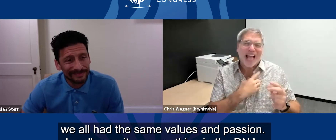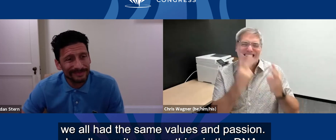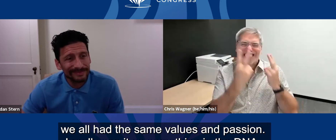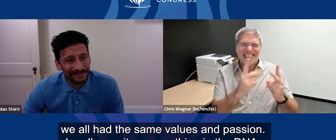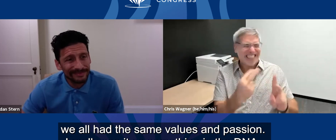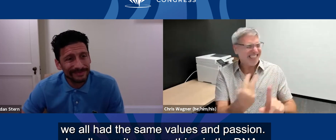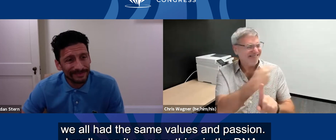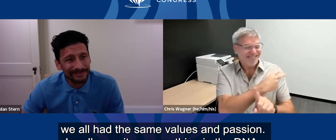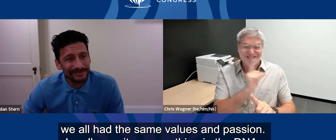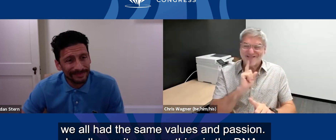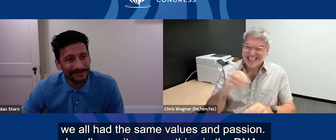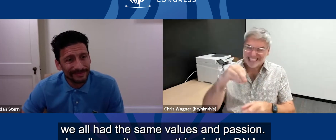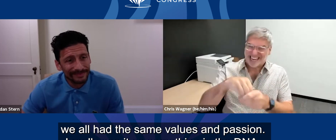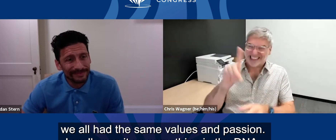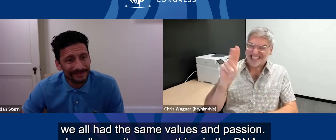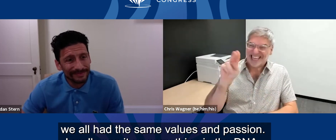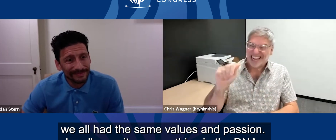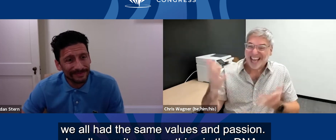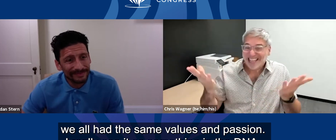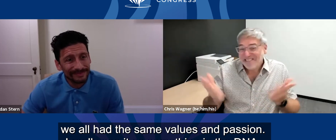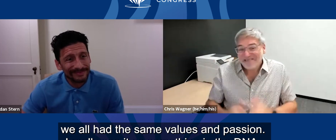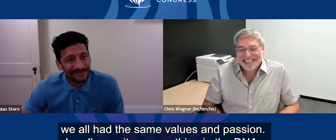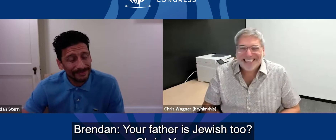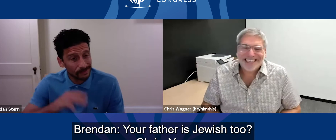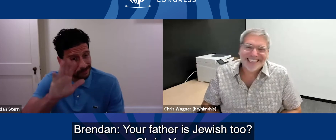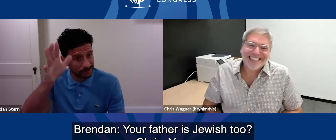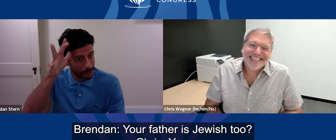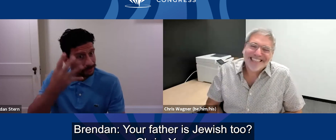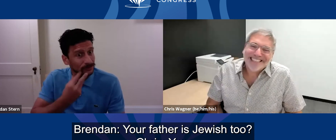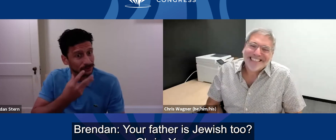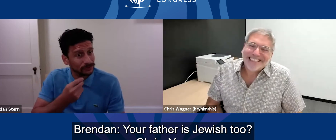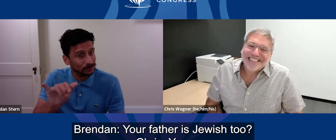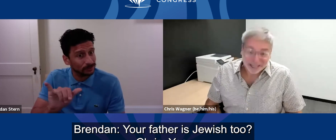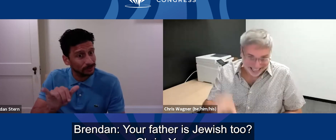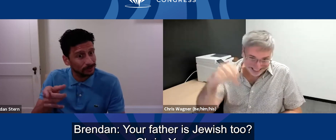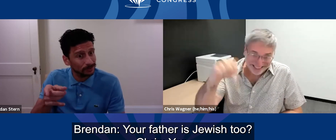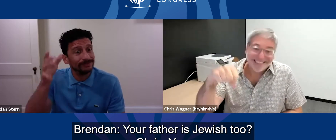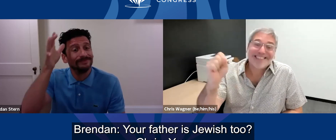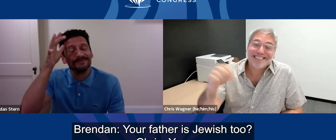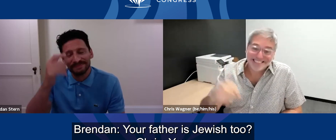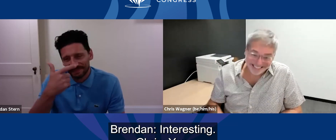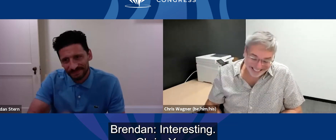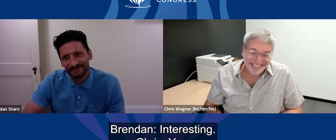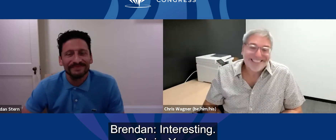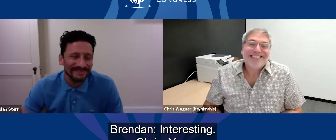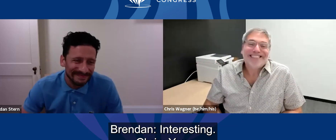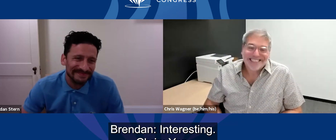see it as something in the DNA. Your father is Jewish too? Yes. Interesting.